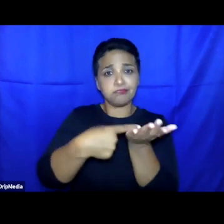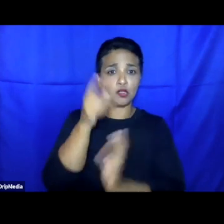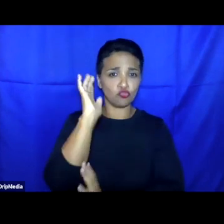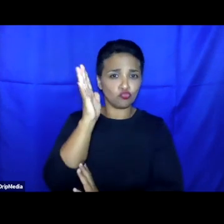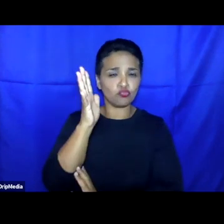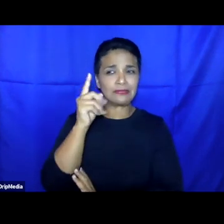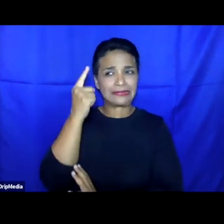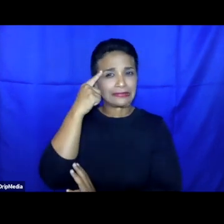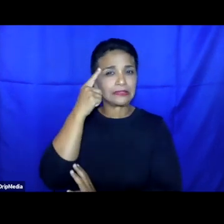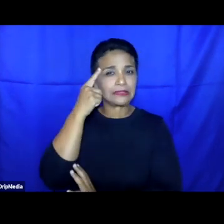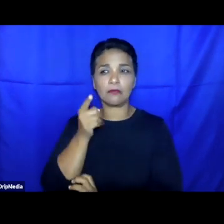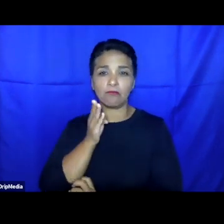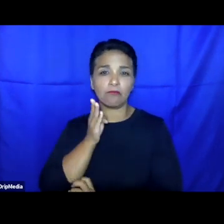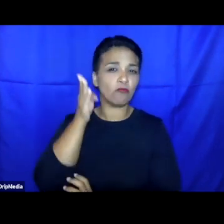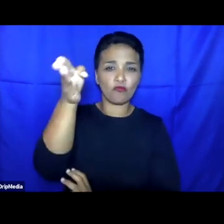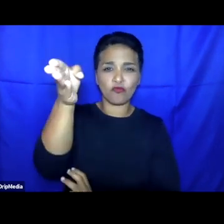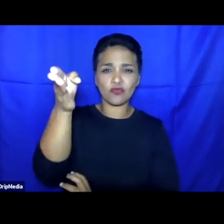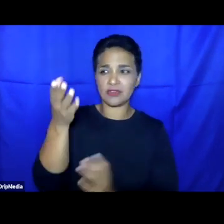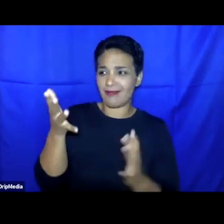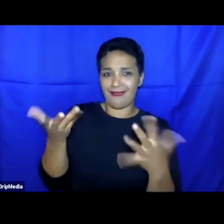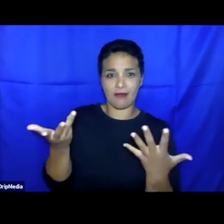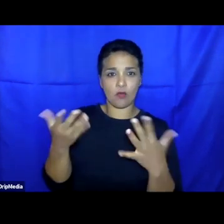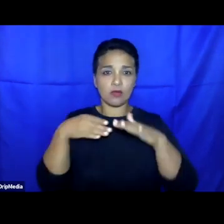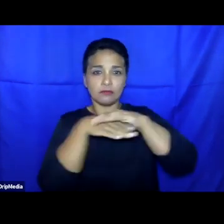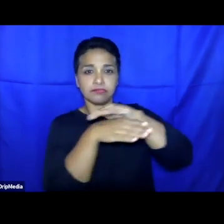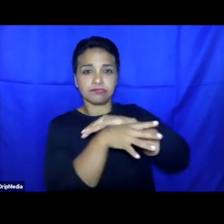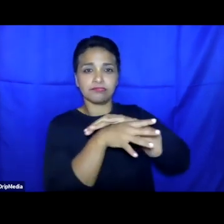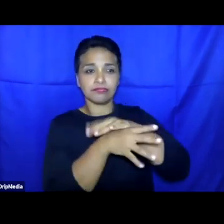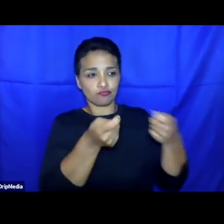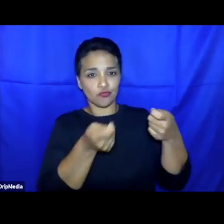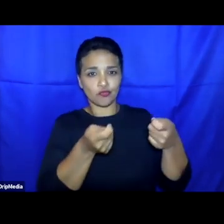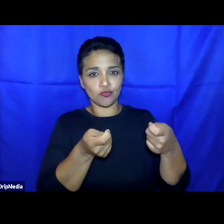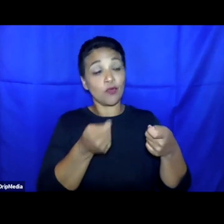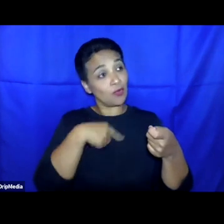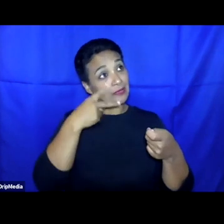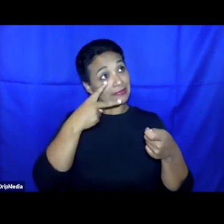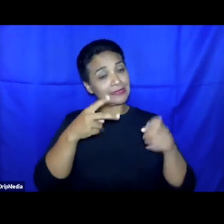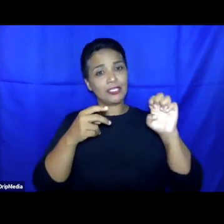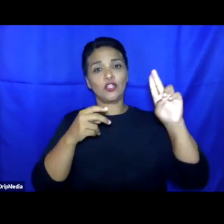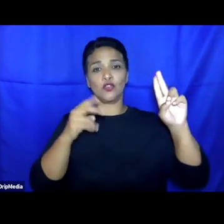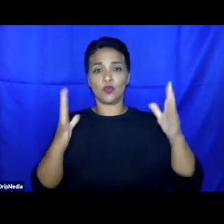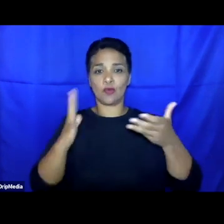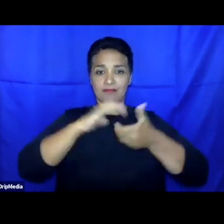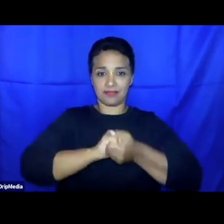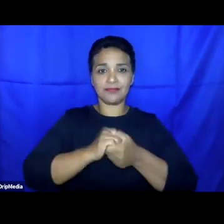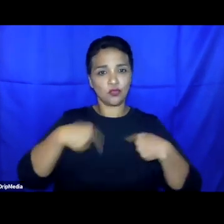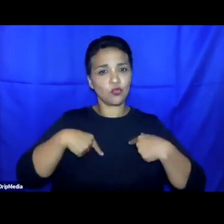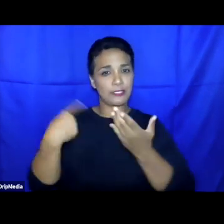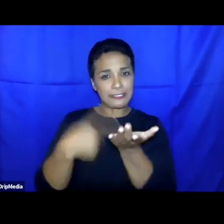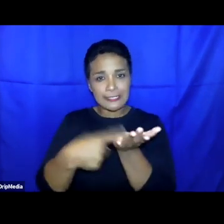containment approach in light of the Global Compact of Refugee. I has emerged very well in our discussion, but the question is how